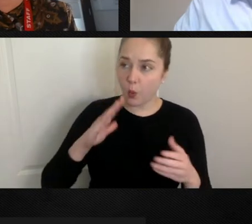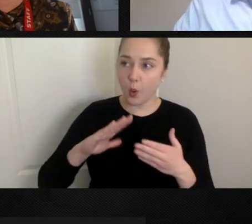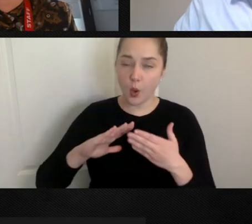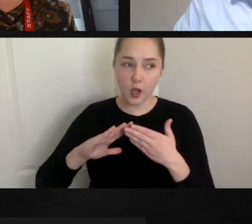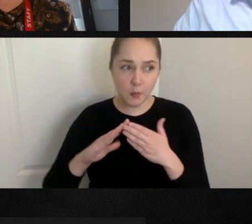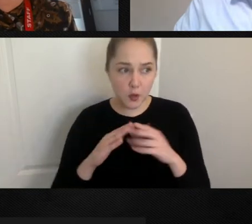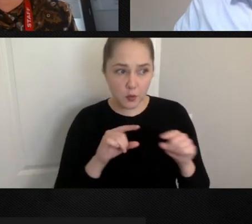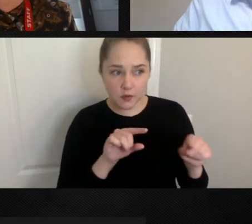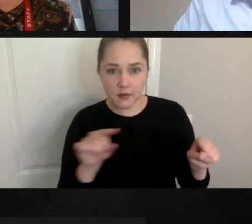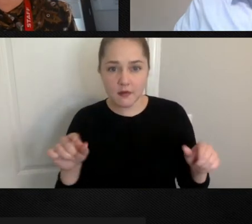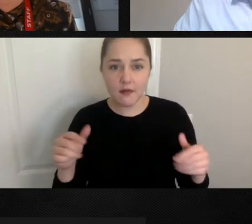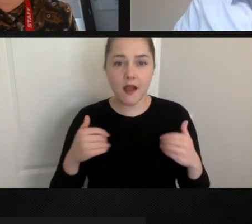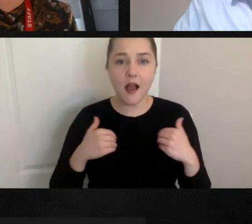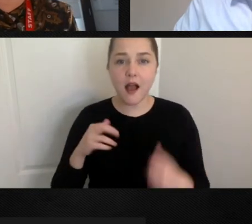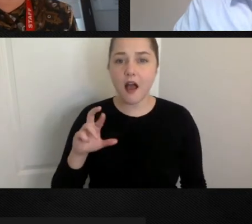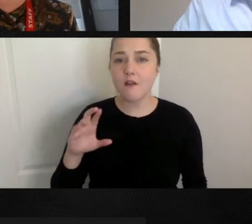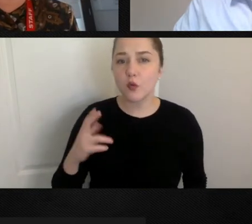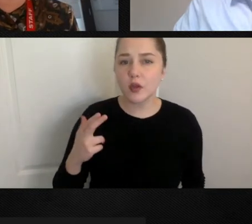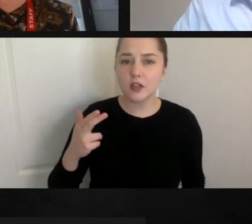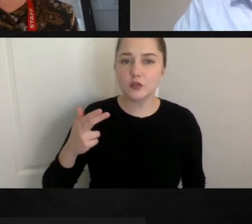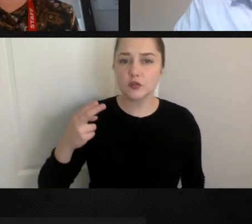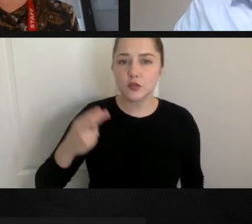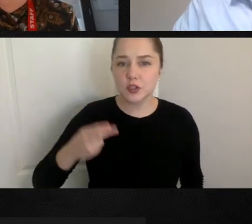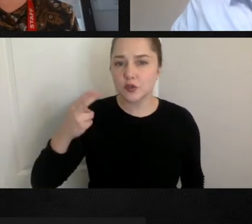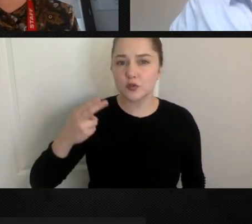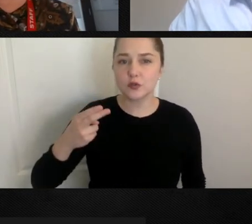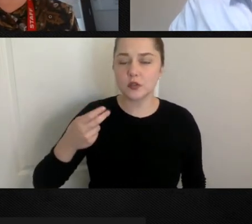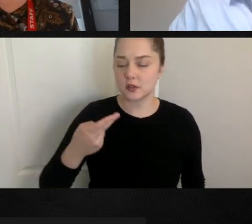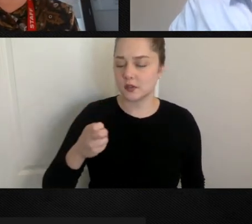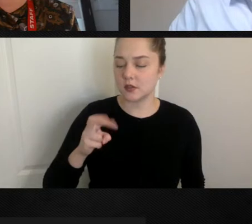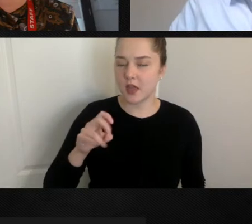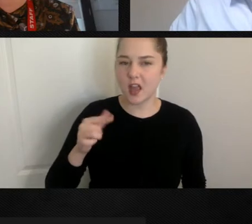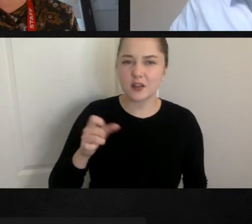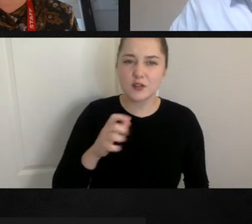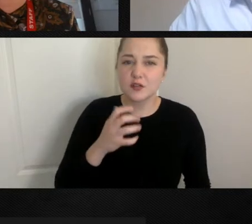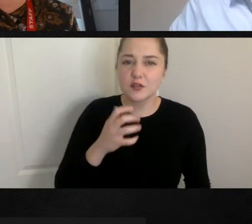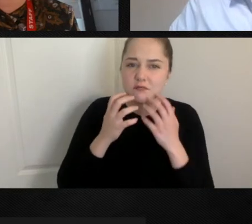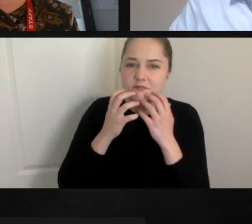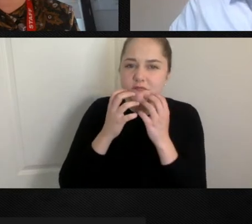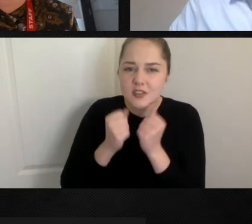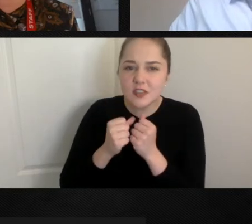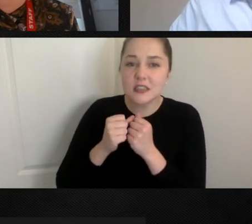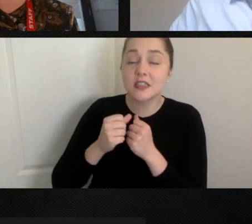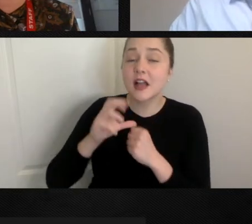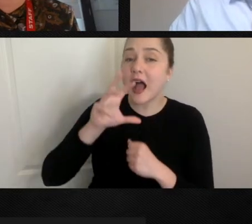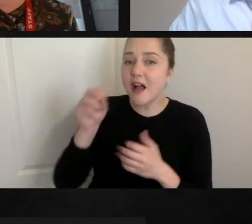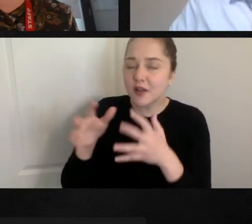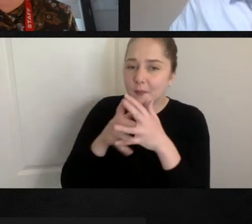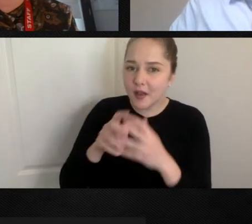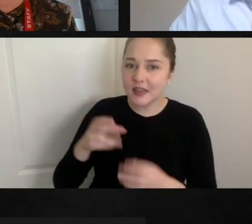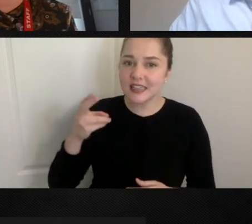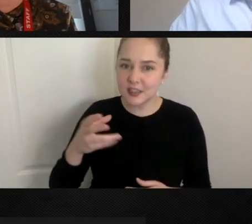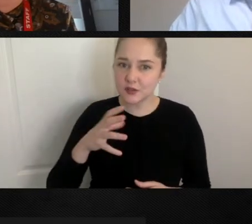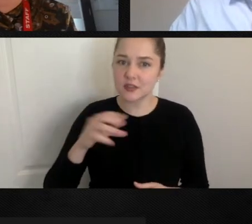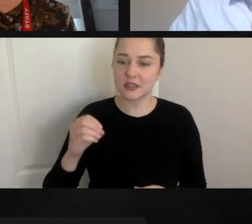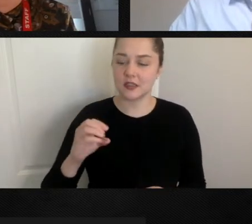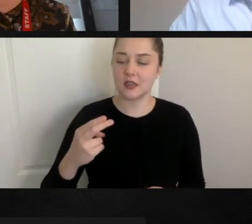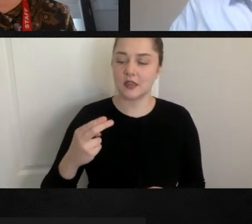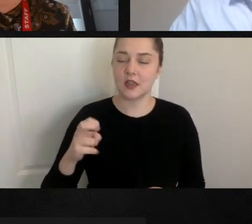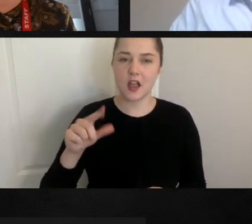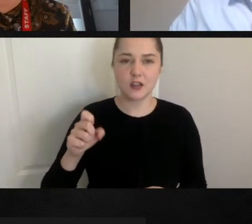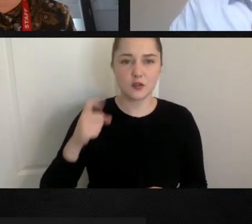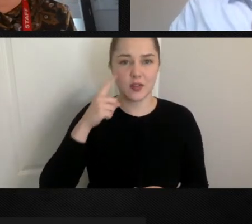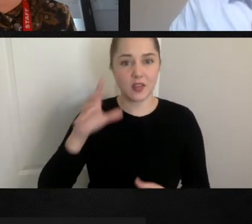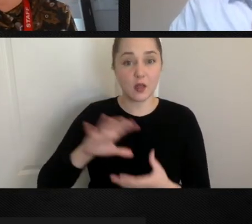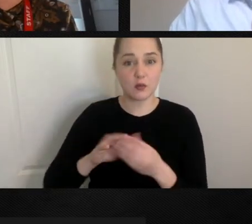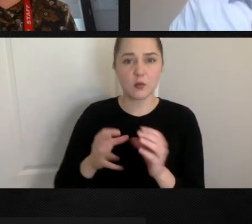that have rich histories and heritage, rich African-American history and heritage where if the story has been erased or under